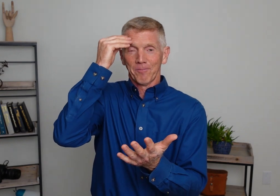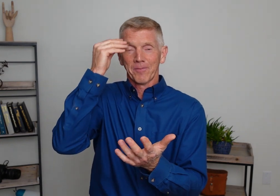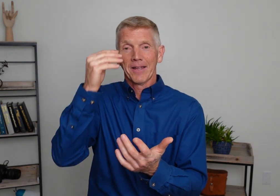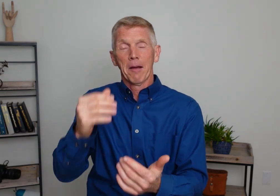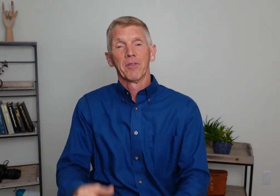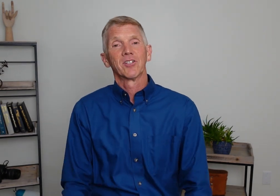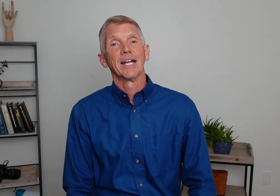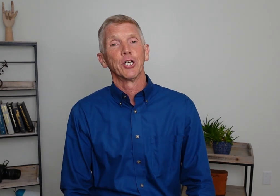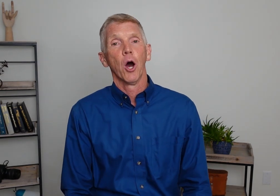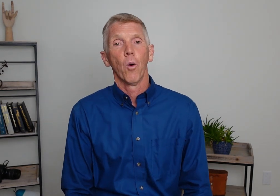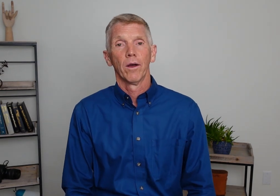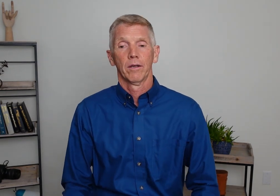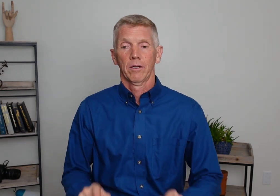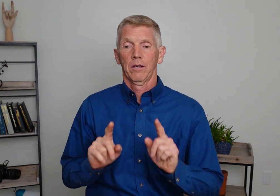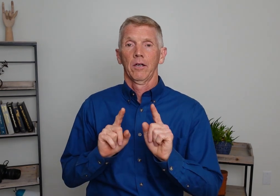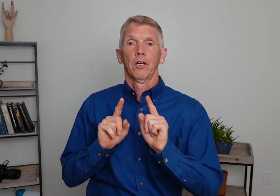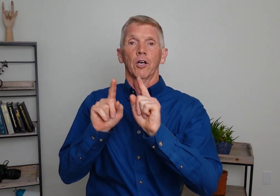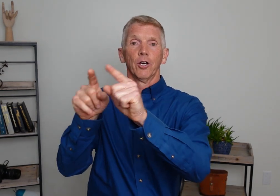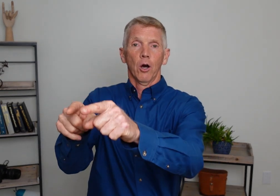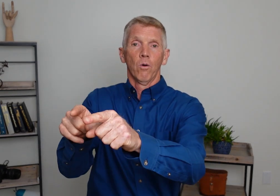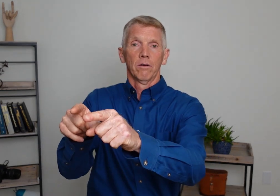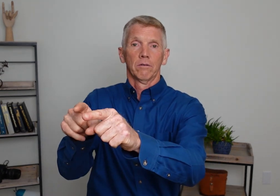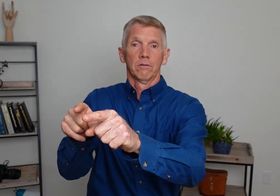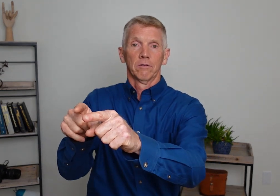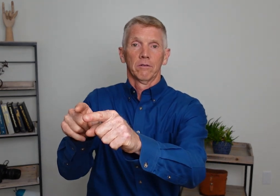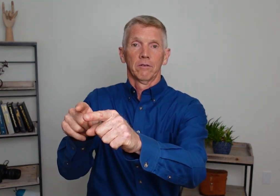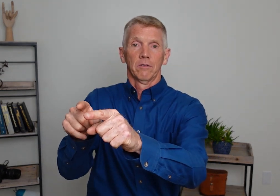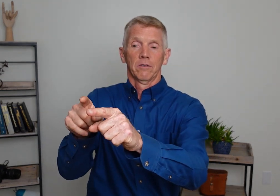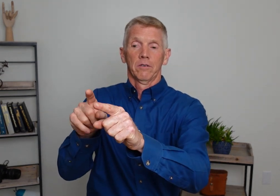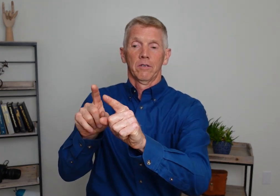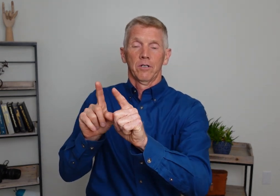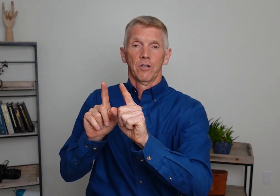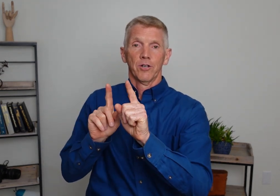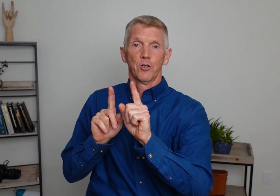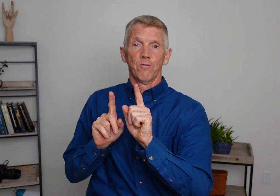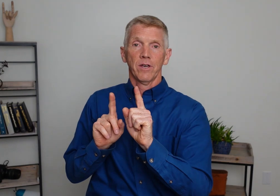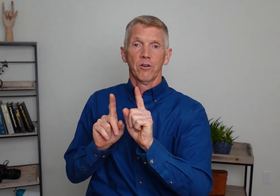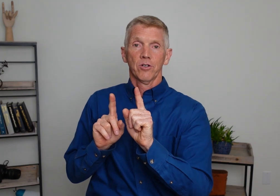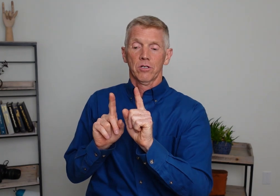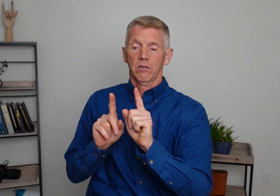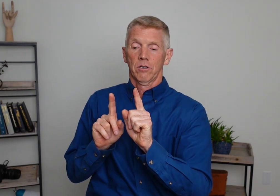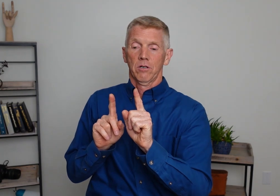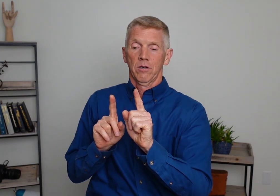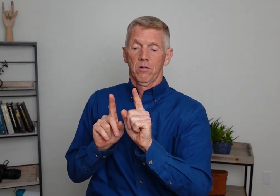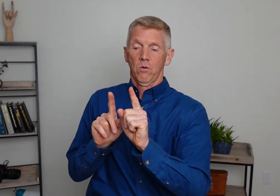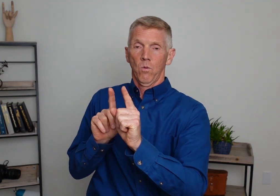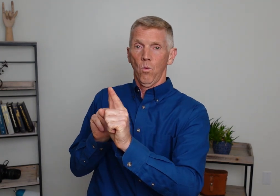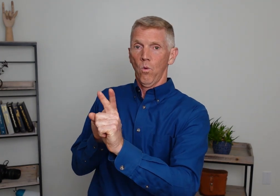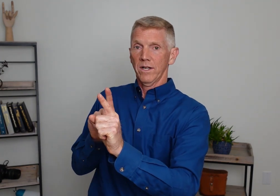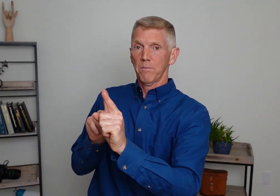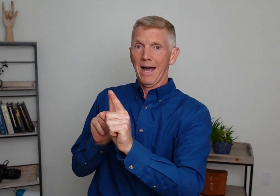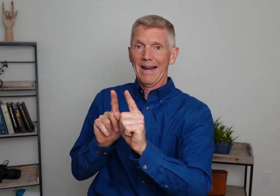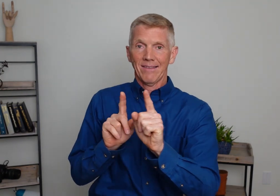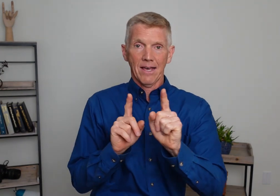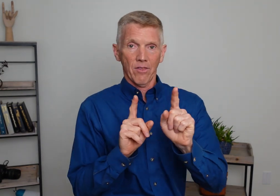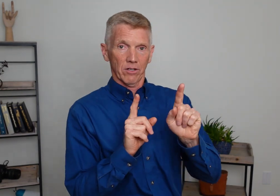How about the sign go? Go. Two fingers. One's behind the other.